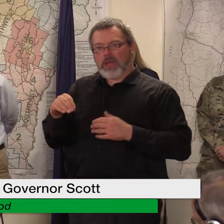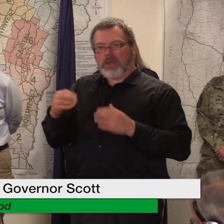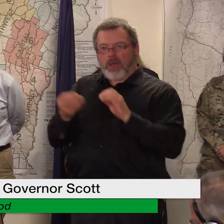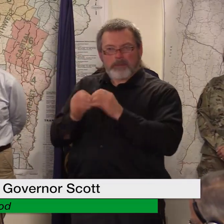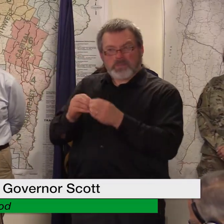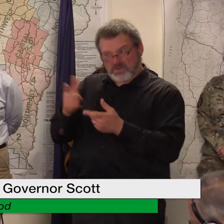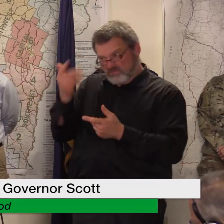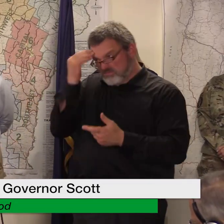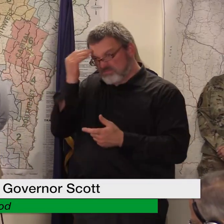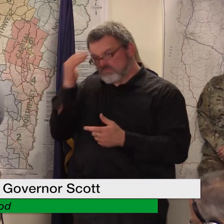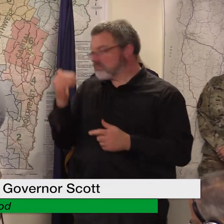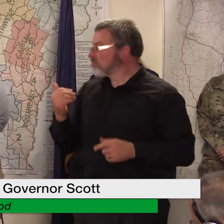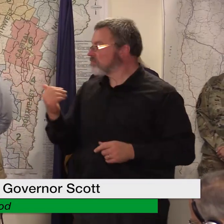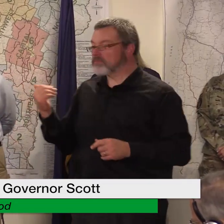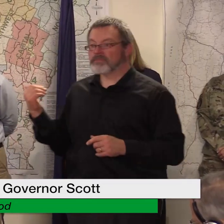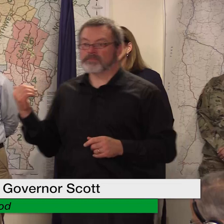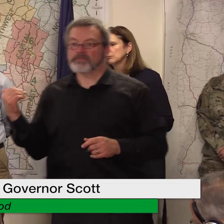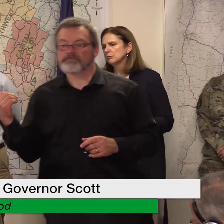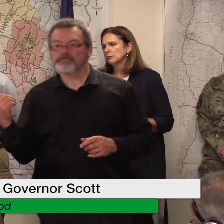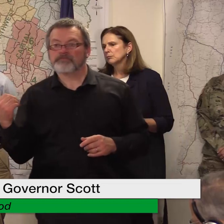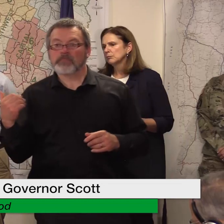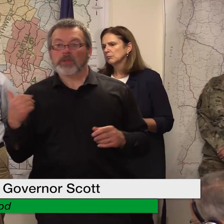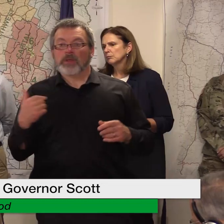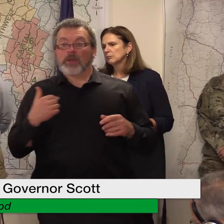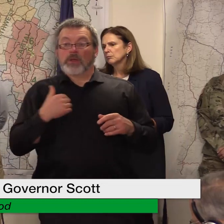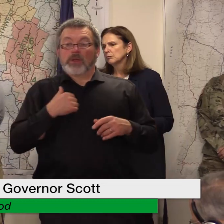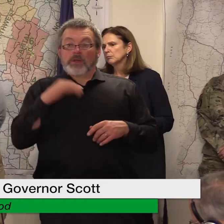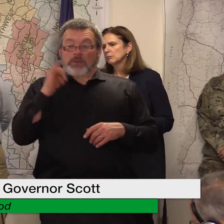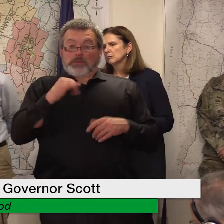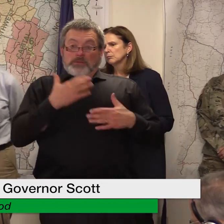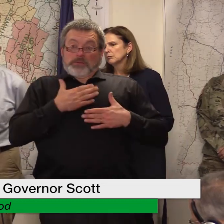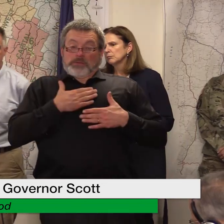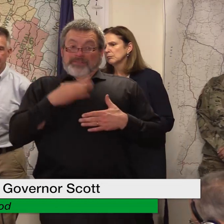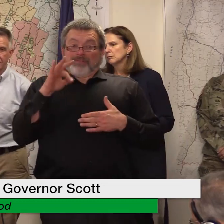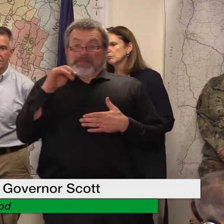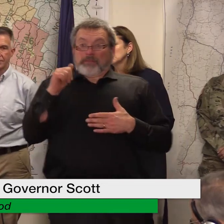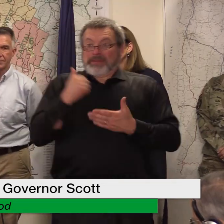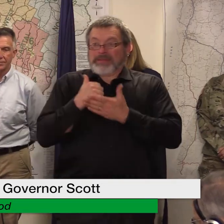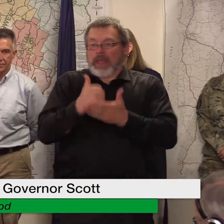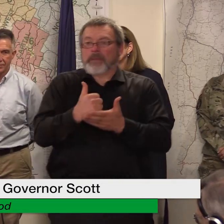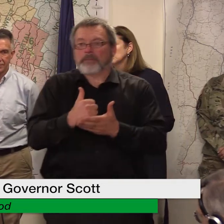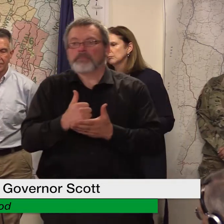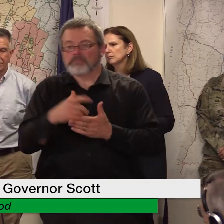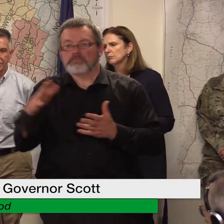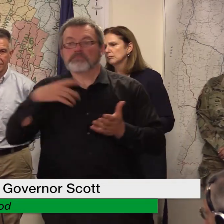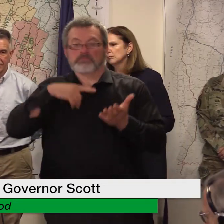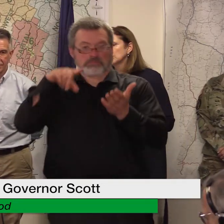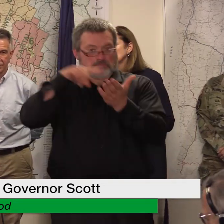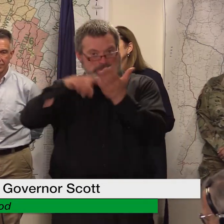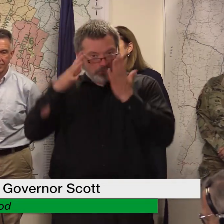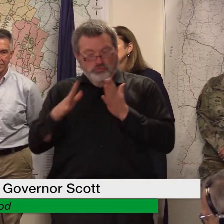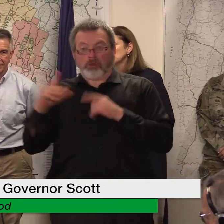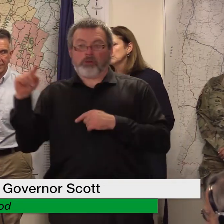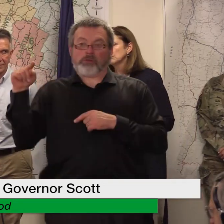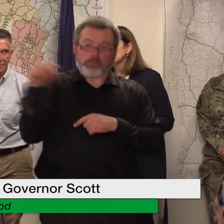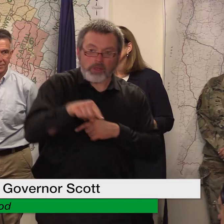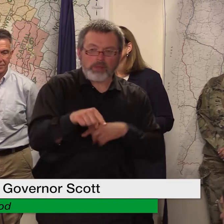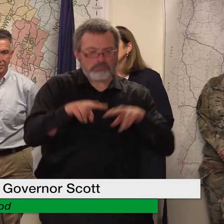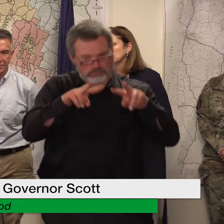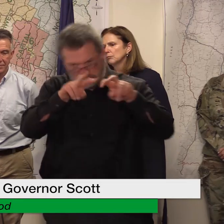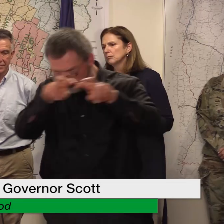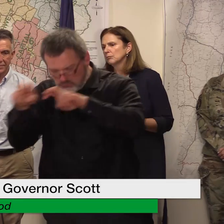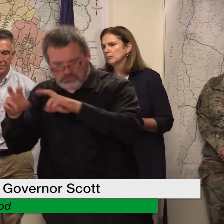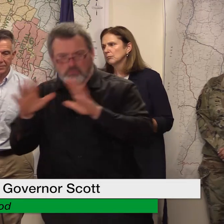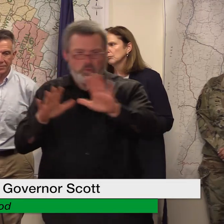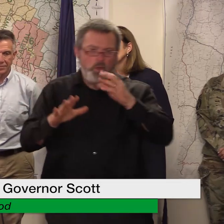the entry into assistance from fema is is an inspector looking at your home or your apartment to determine the damages